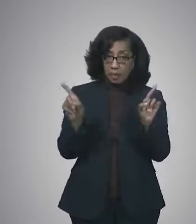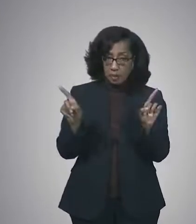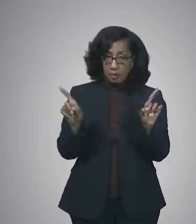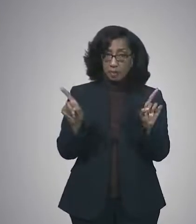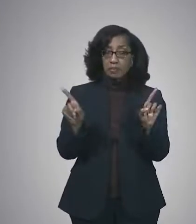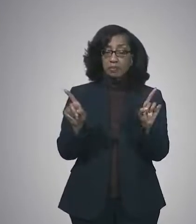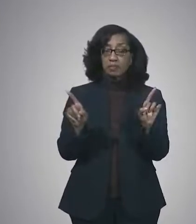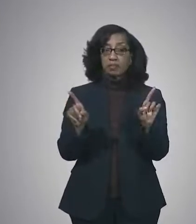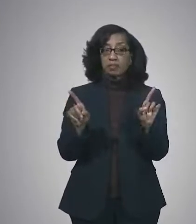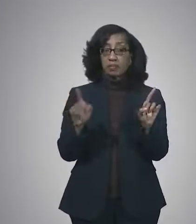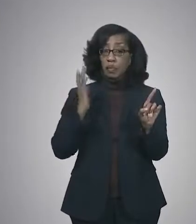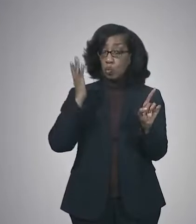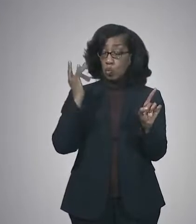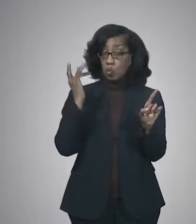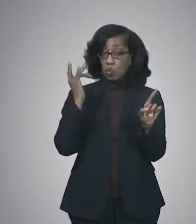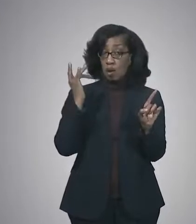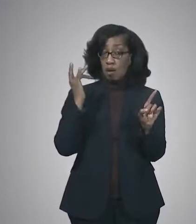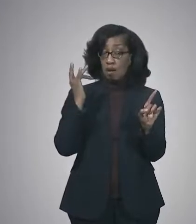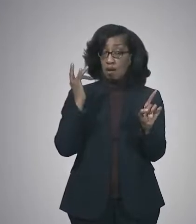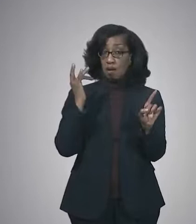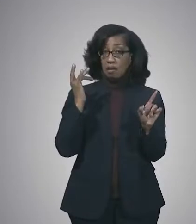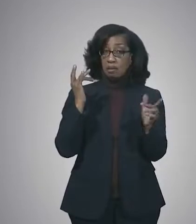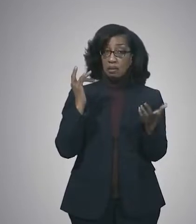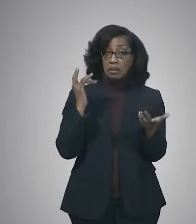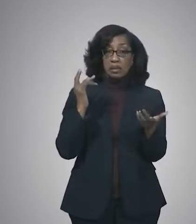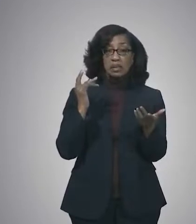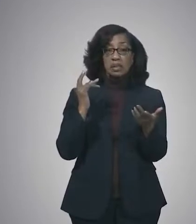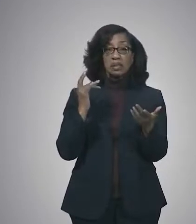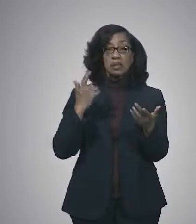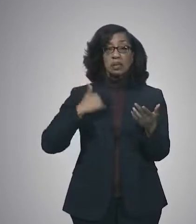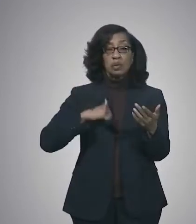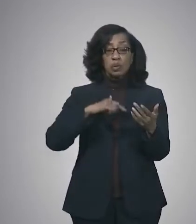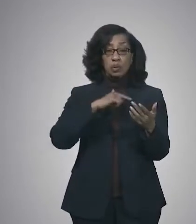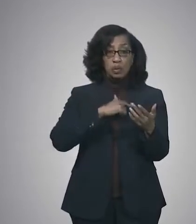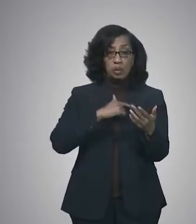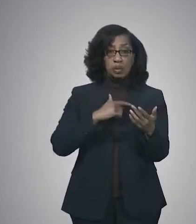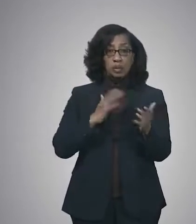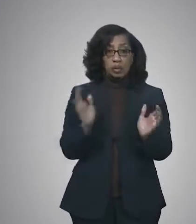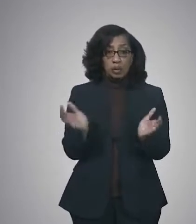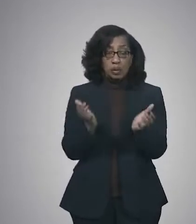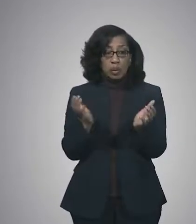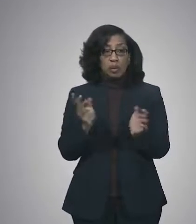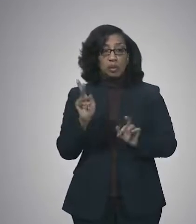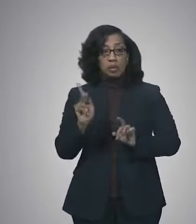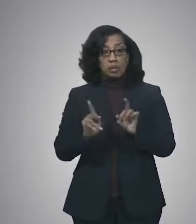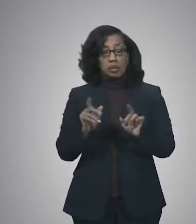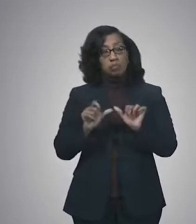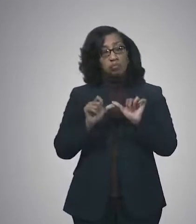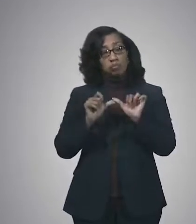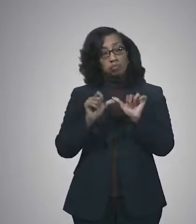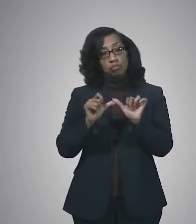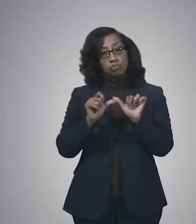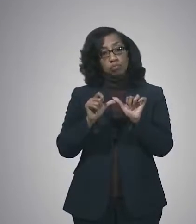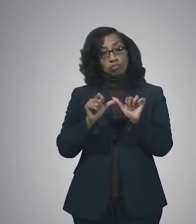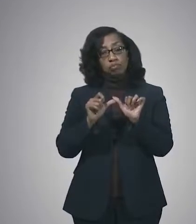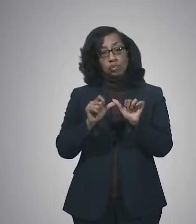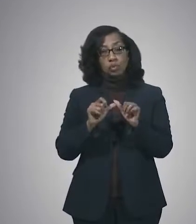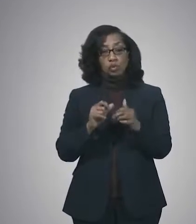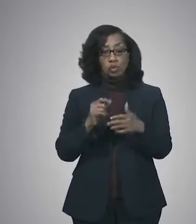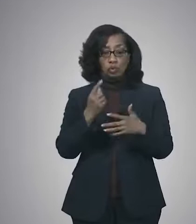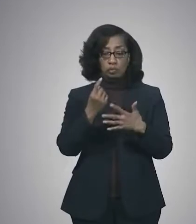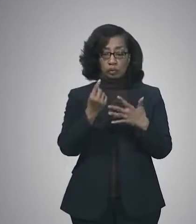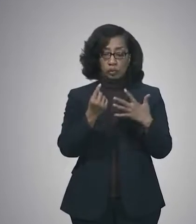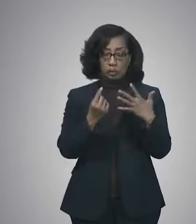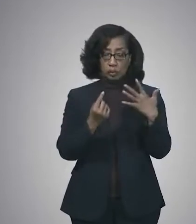that has a lot to do with some of the mitigation efforts that we've been encouraging people to continue because of COVID-19.